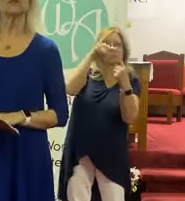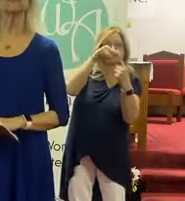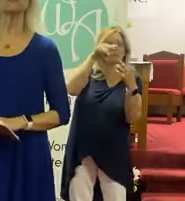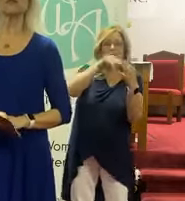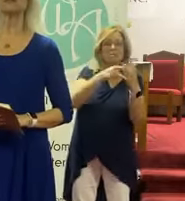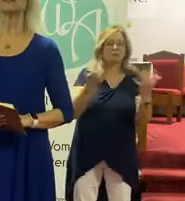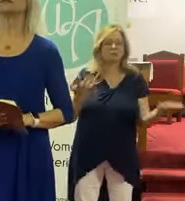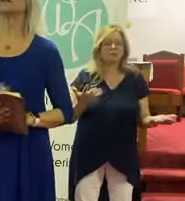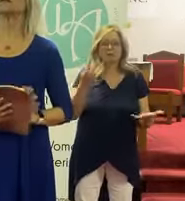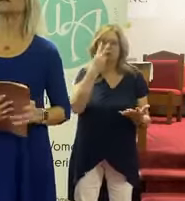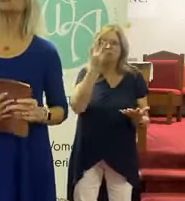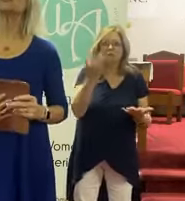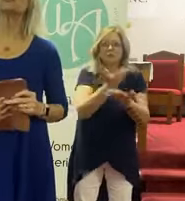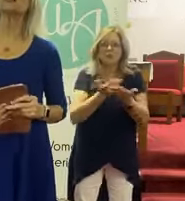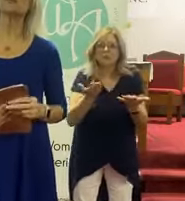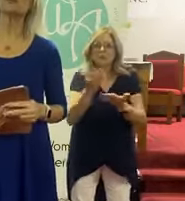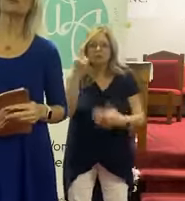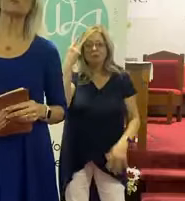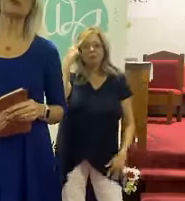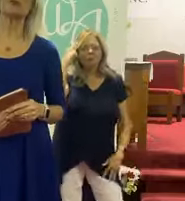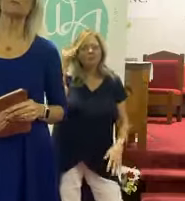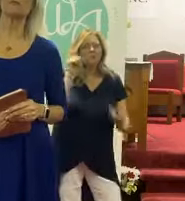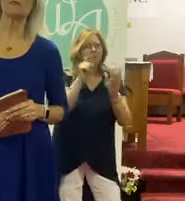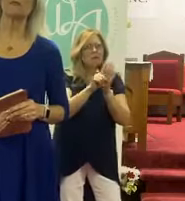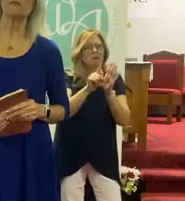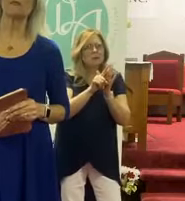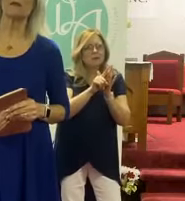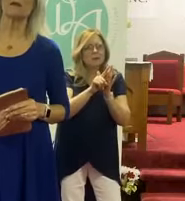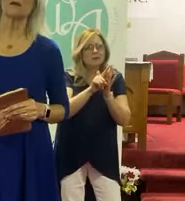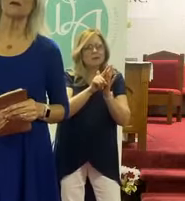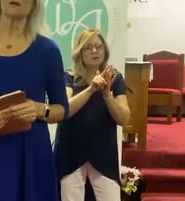we look at his presence. I want you to think for just a minute.